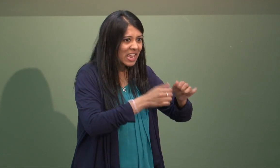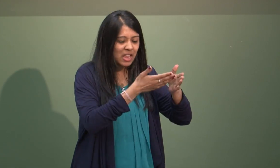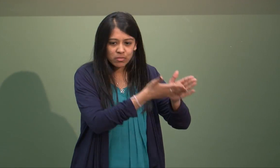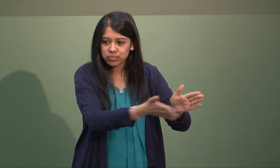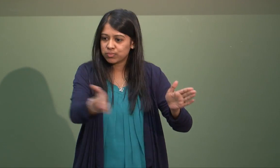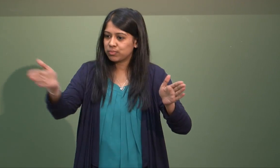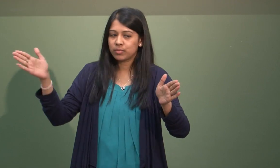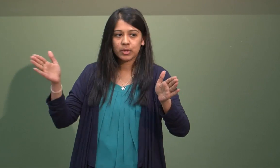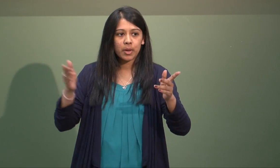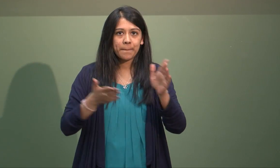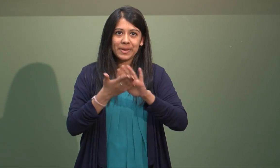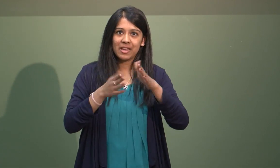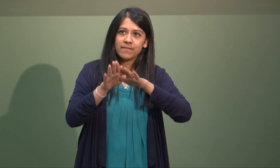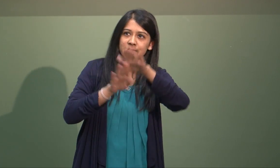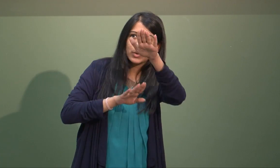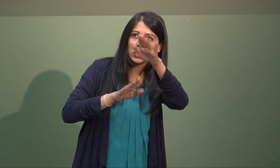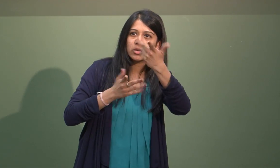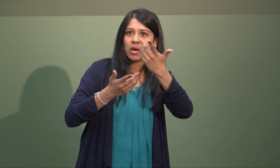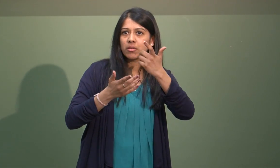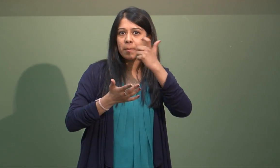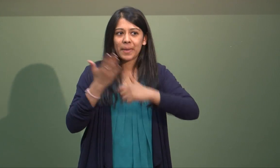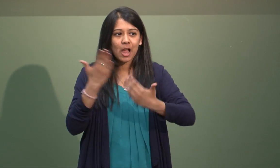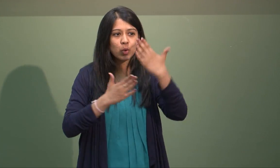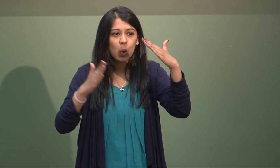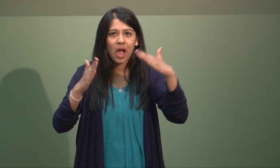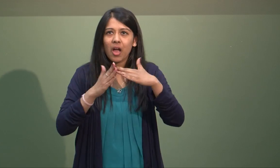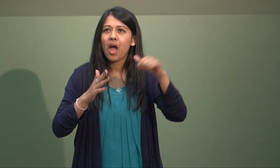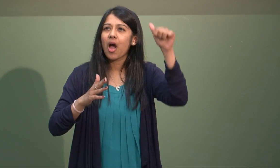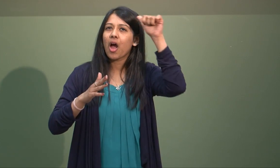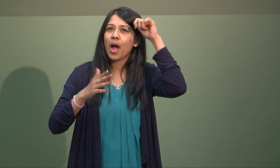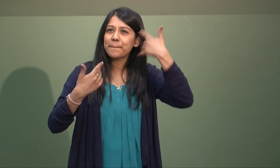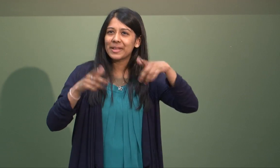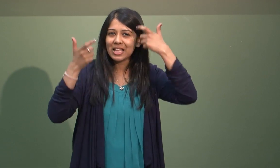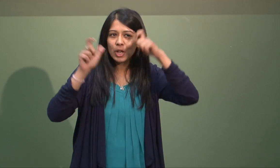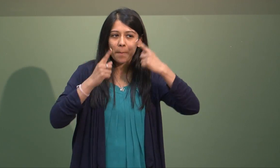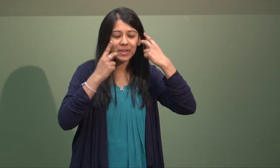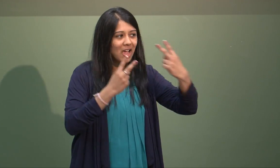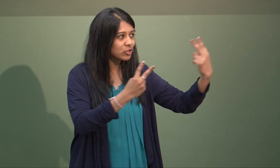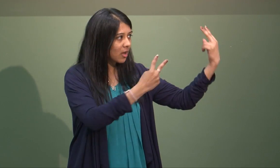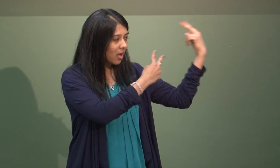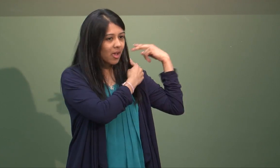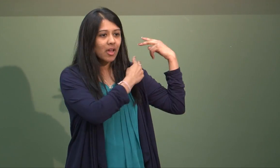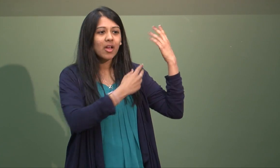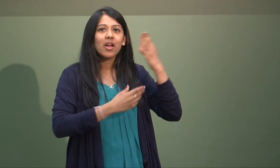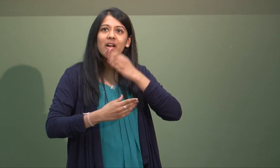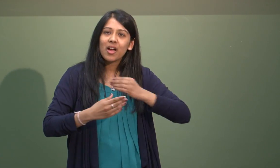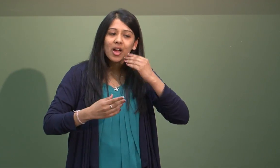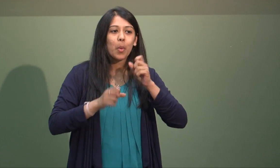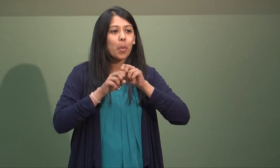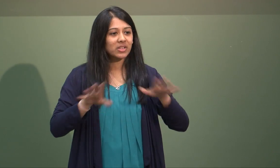how to cook and clean and manage my own finances through those three years. And it was an invaluable experience, and now looking back